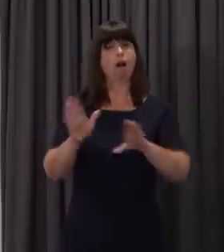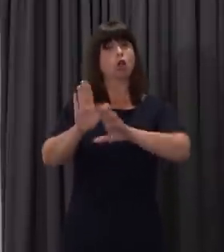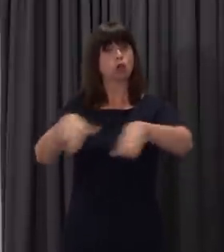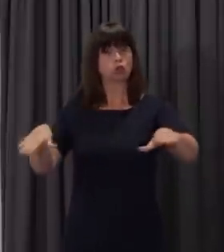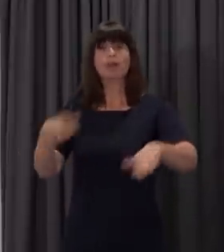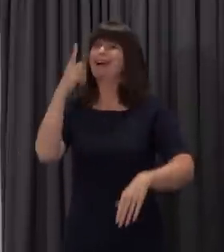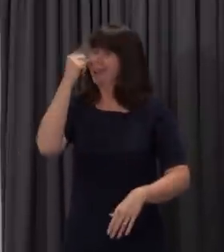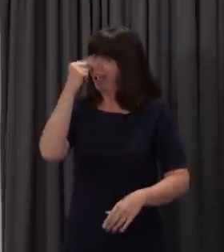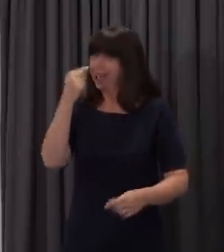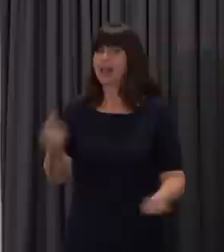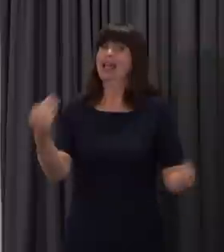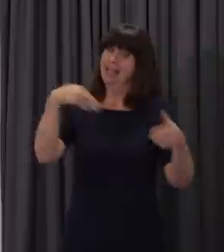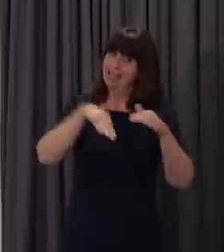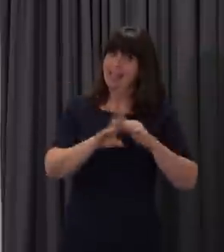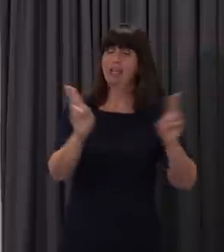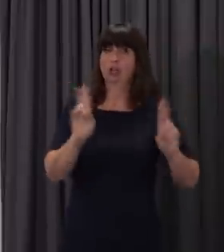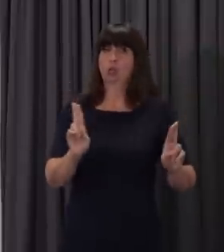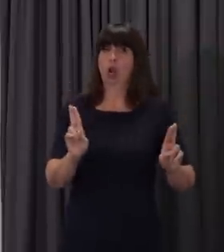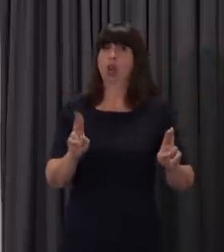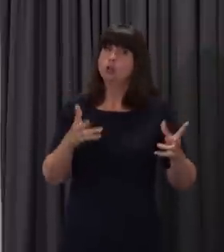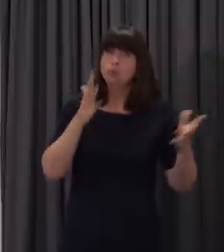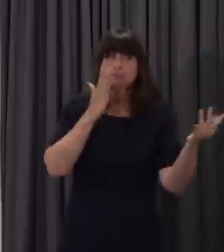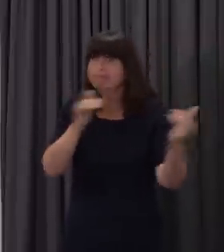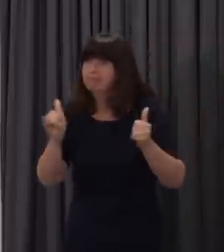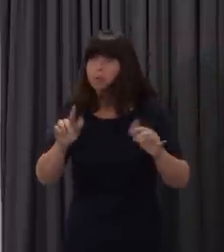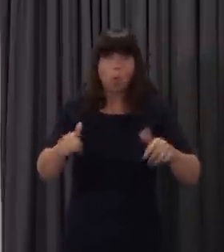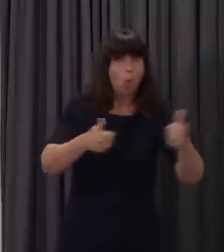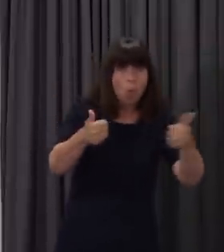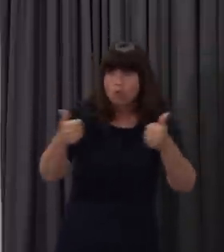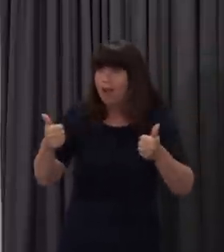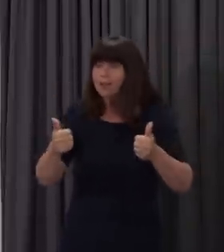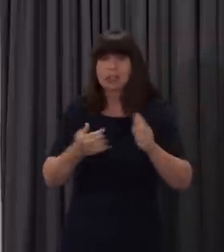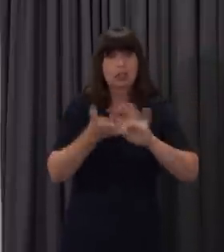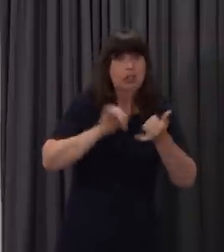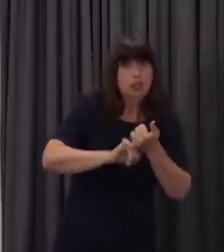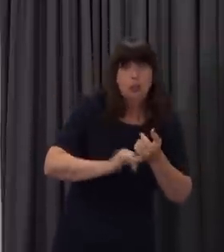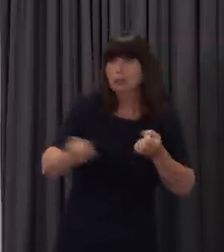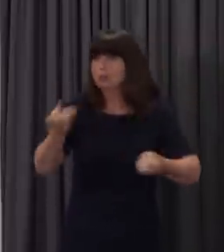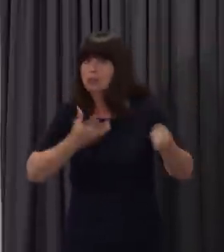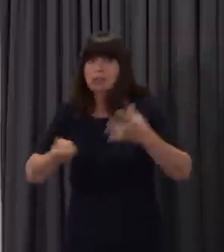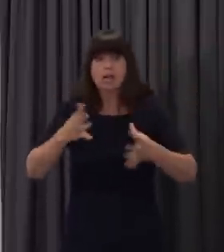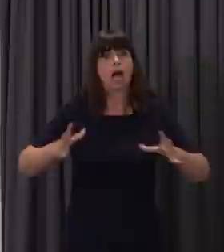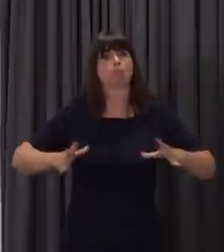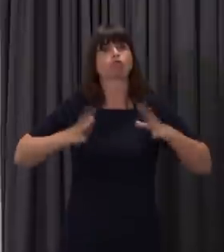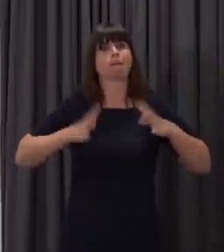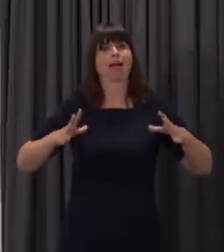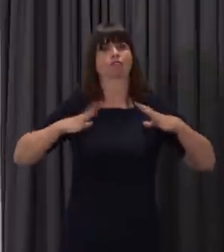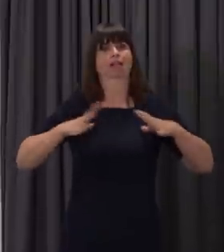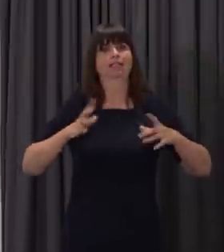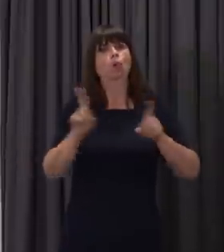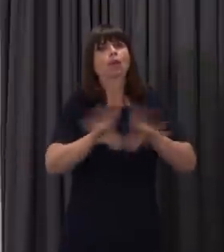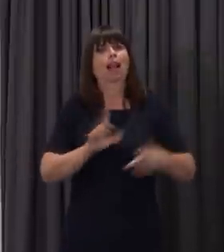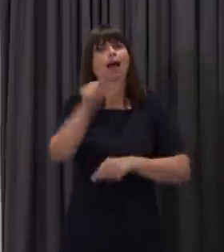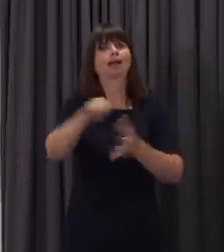catch up and prepare. And we will make allowances for families' individual circumstances and we will respect their decisions,